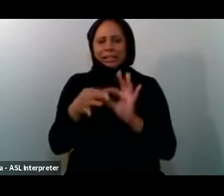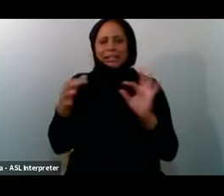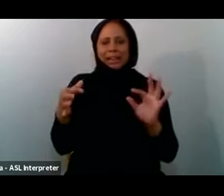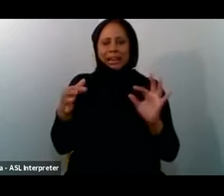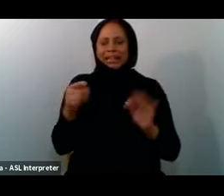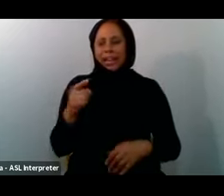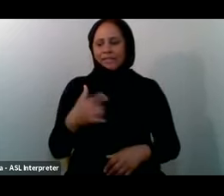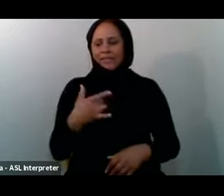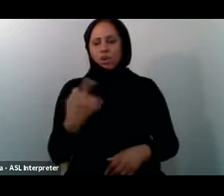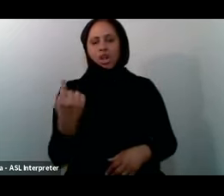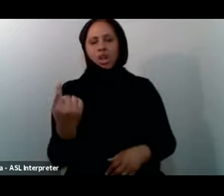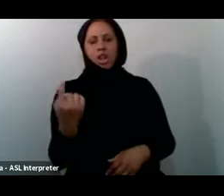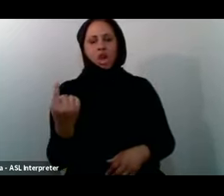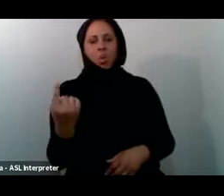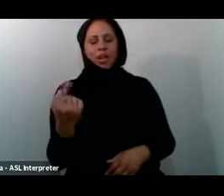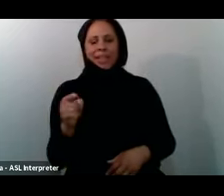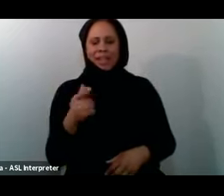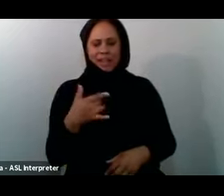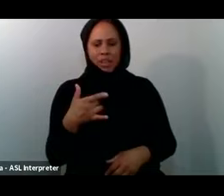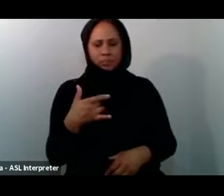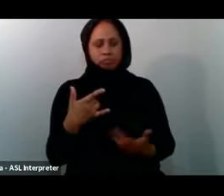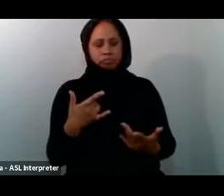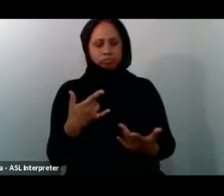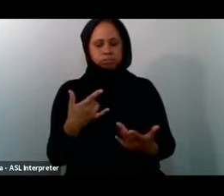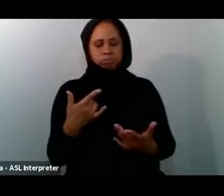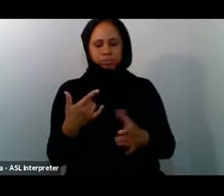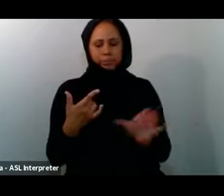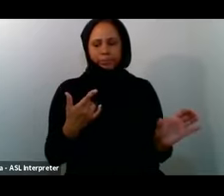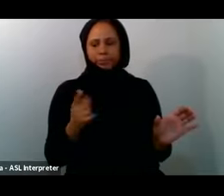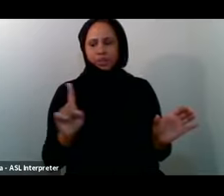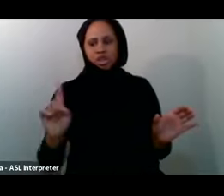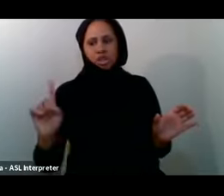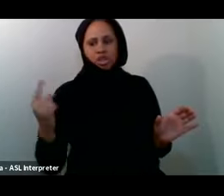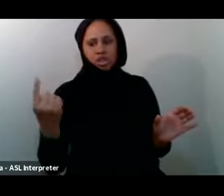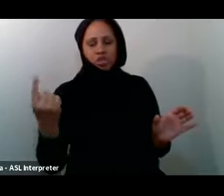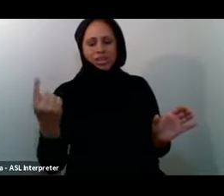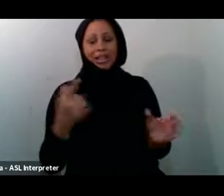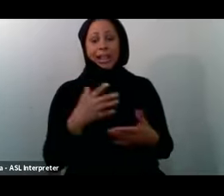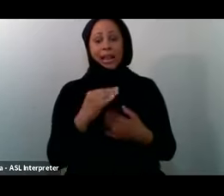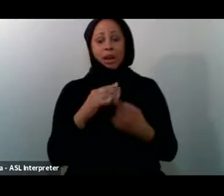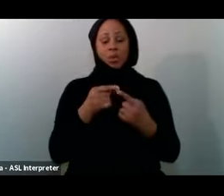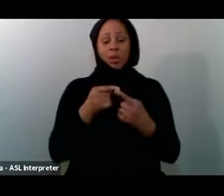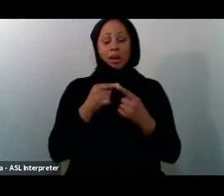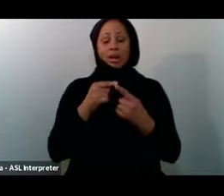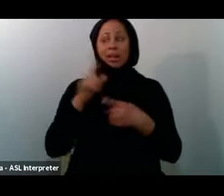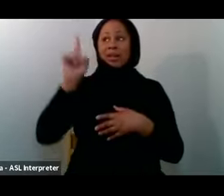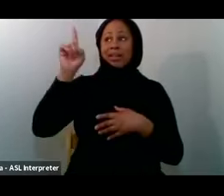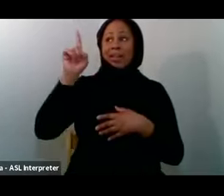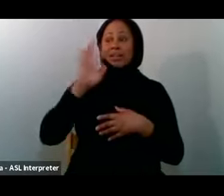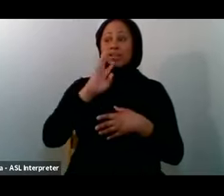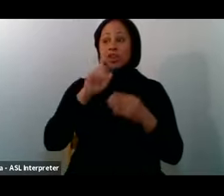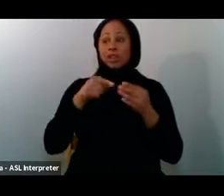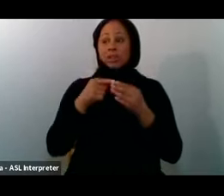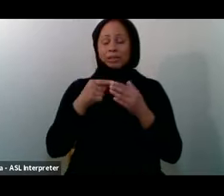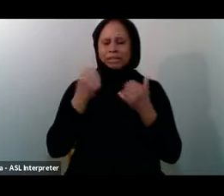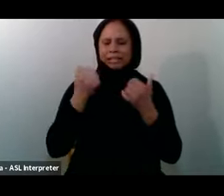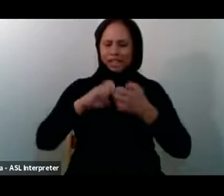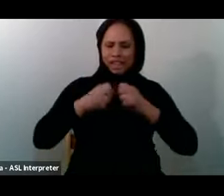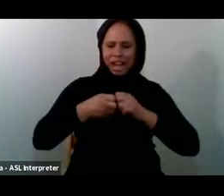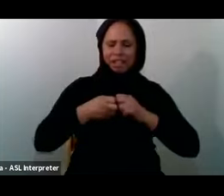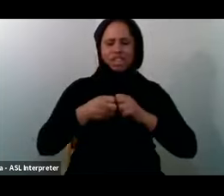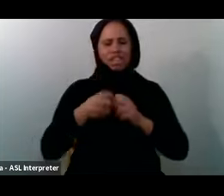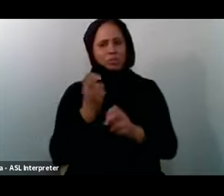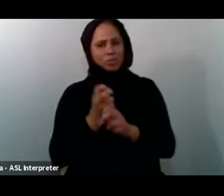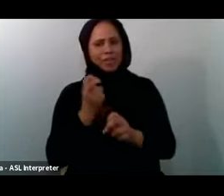isolated That they feel That they're in seclusion And so When Allah subhanahu wa ta'ala Talks about challenges And difficulties Allah